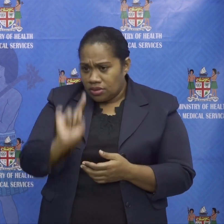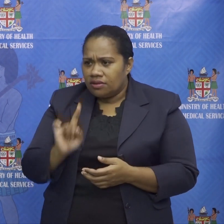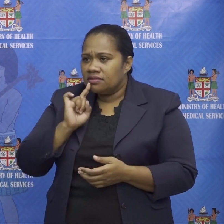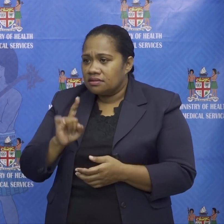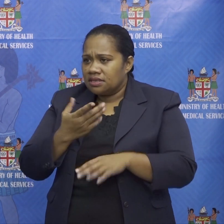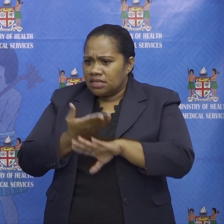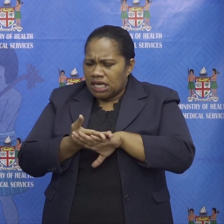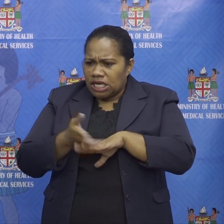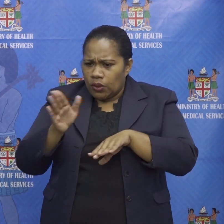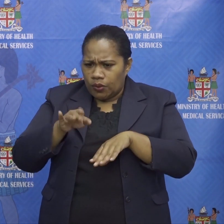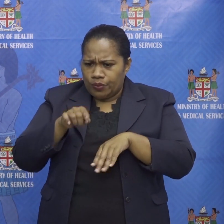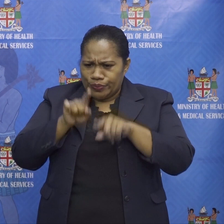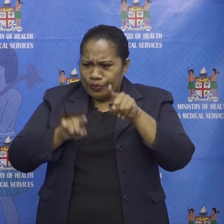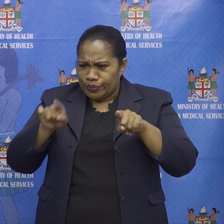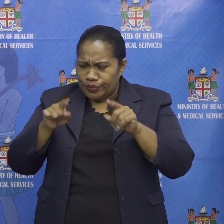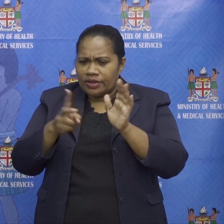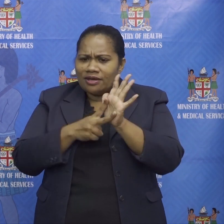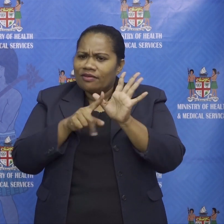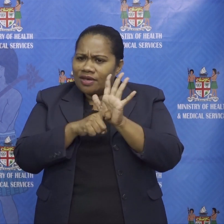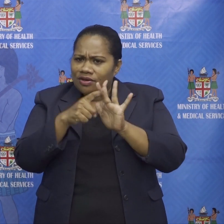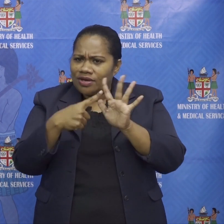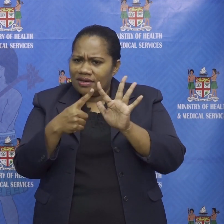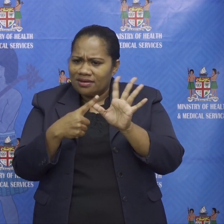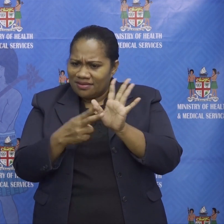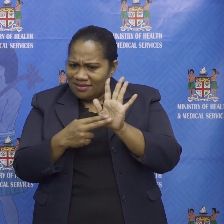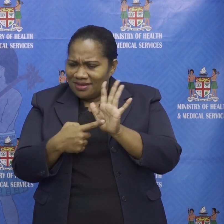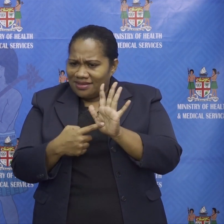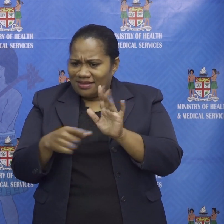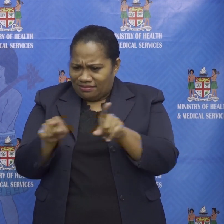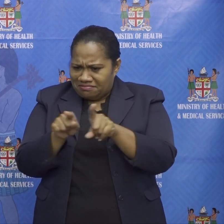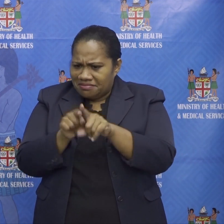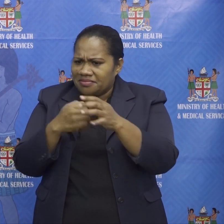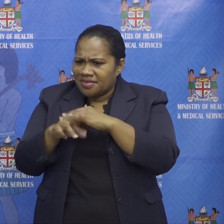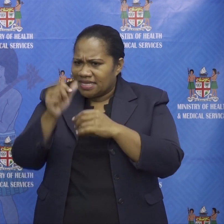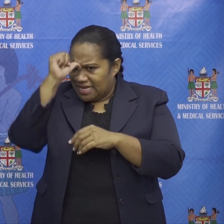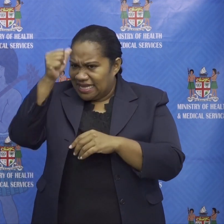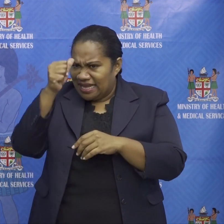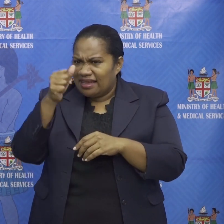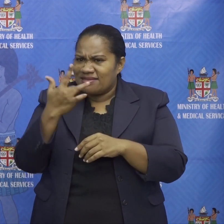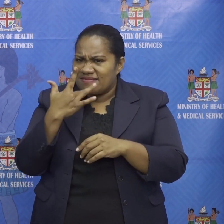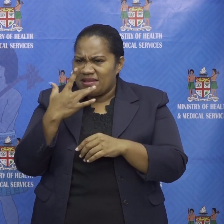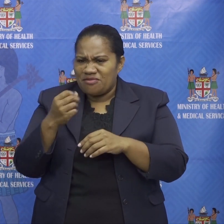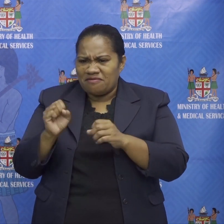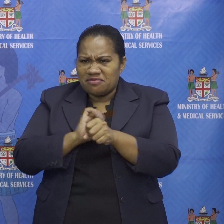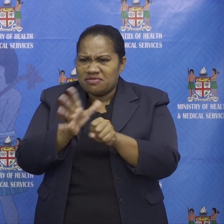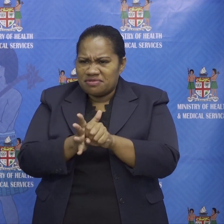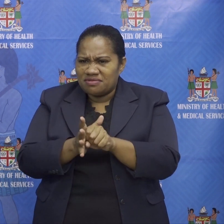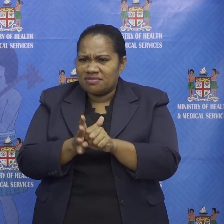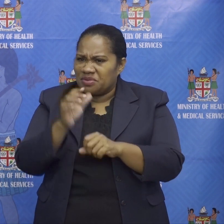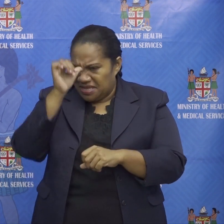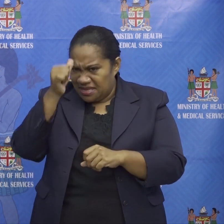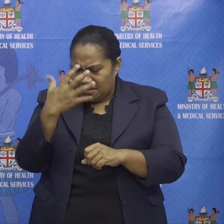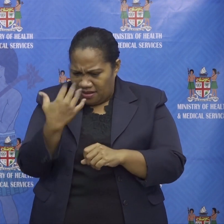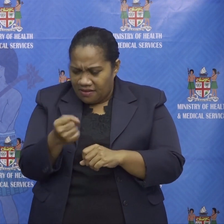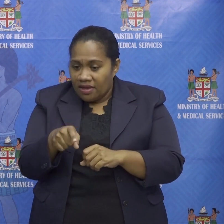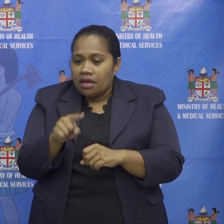identified as the one similar to that in india that's taken a toll on the country um i'm guessing a lot of people would